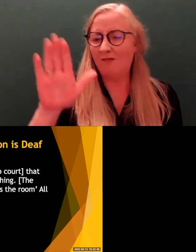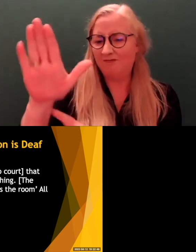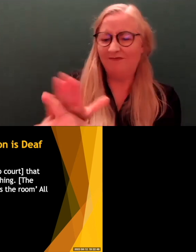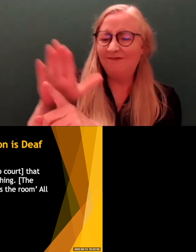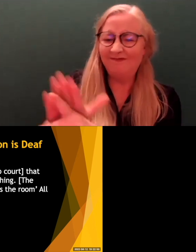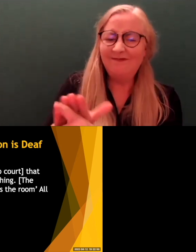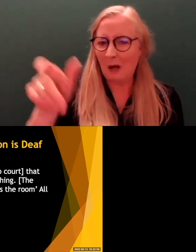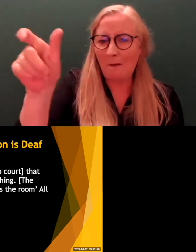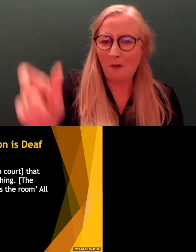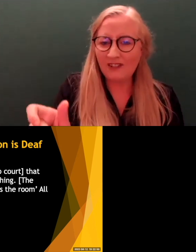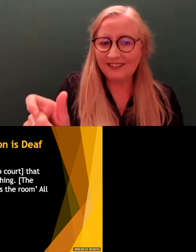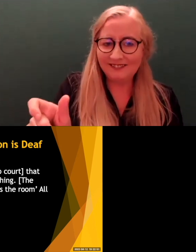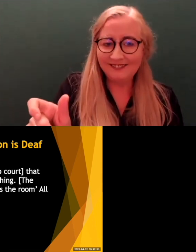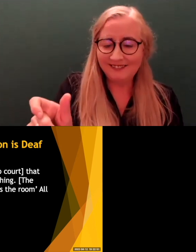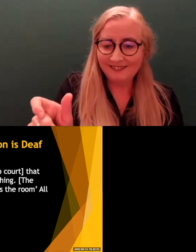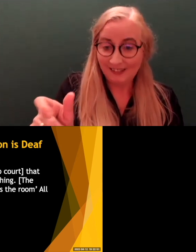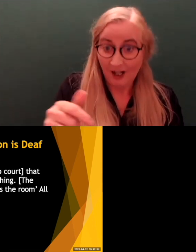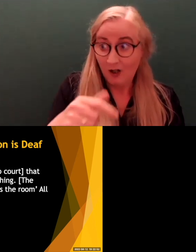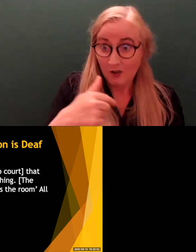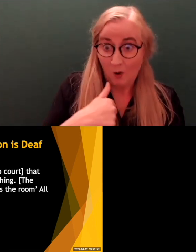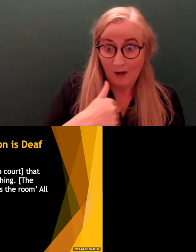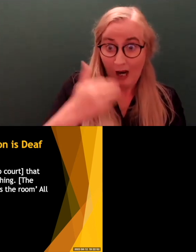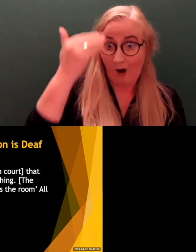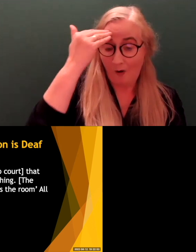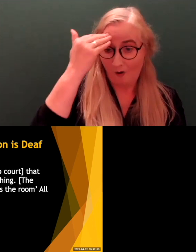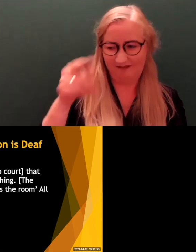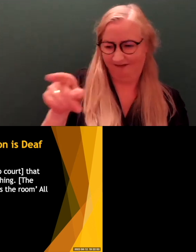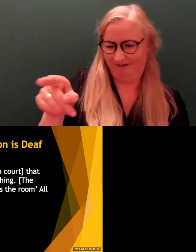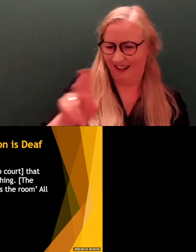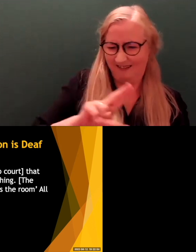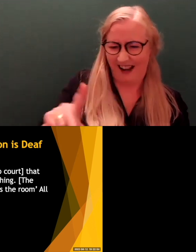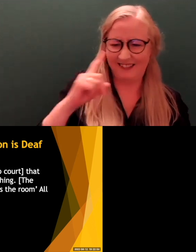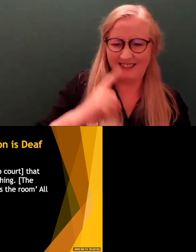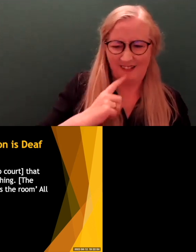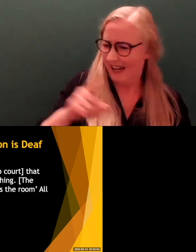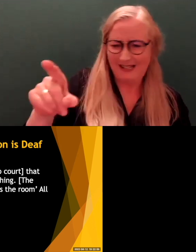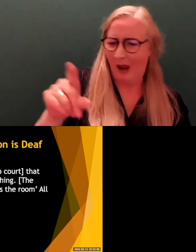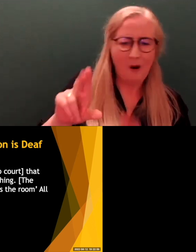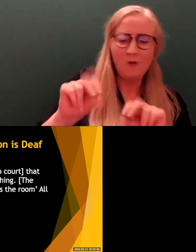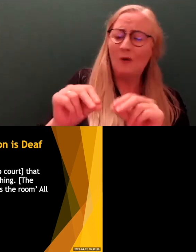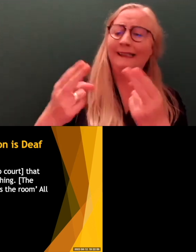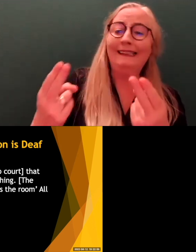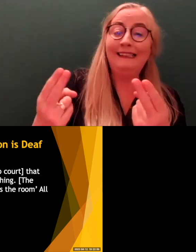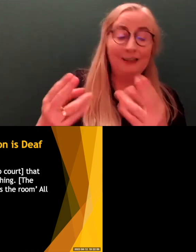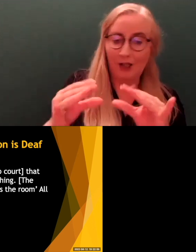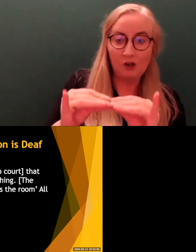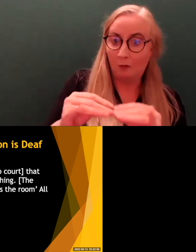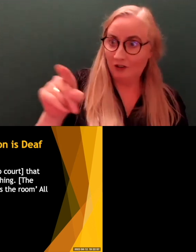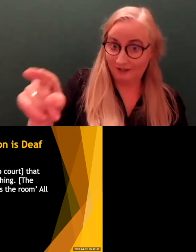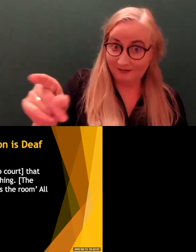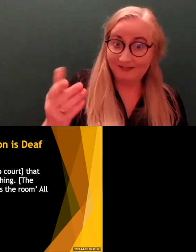that we know that they're not deaf. Or we know that they don't need interpretation. This solicitor in particular